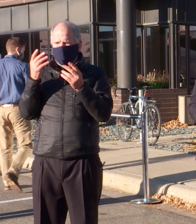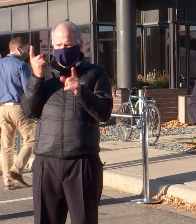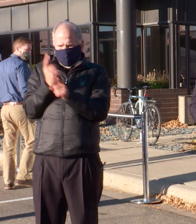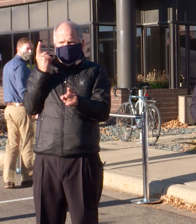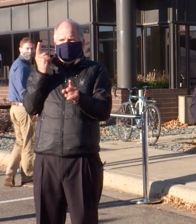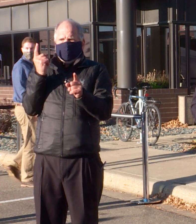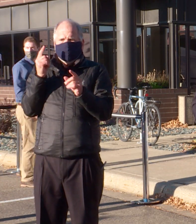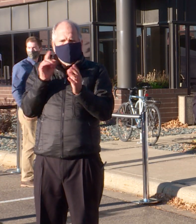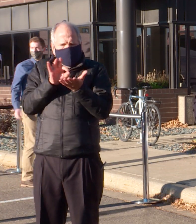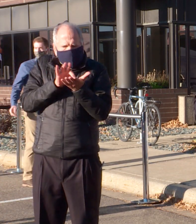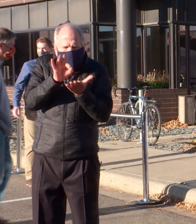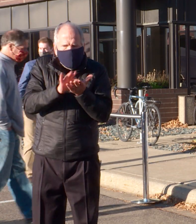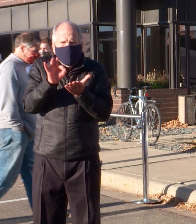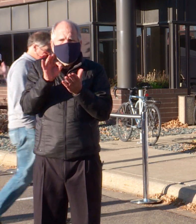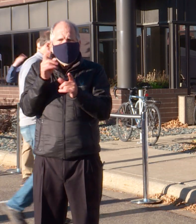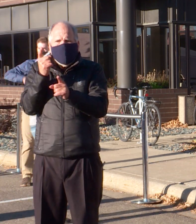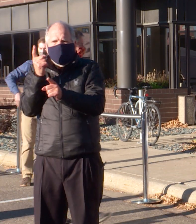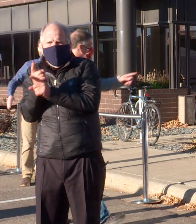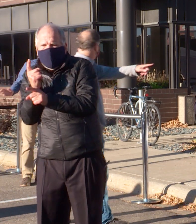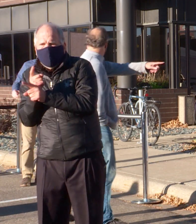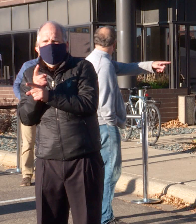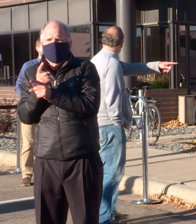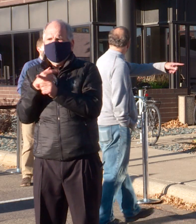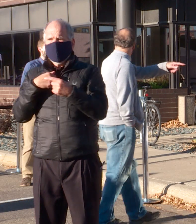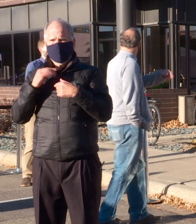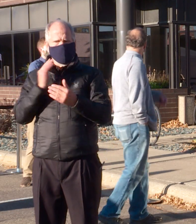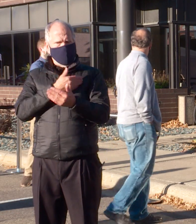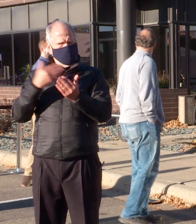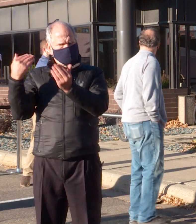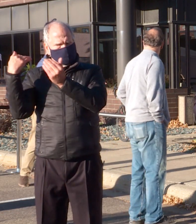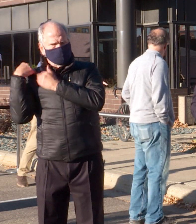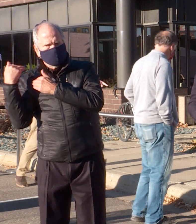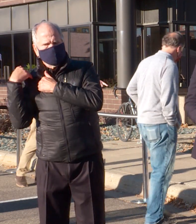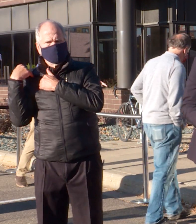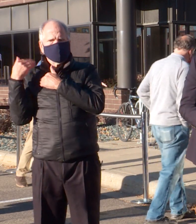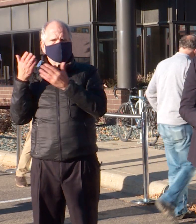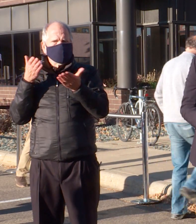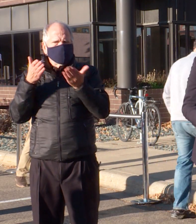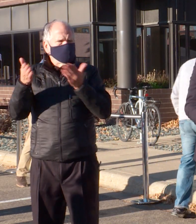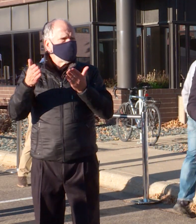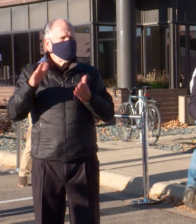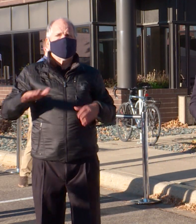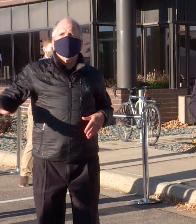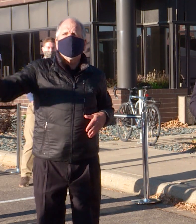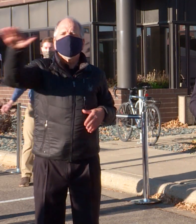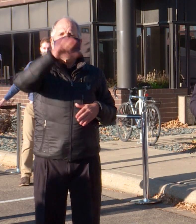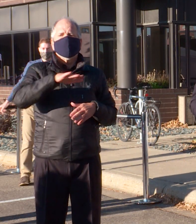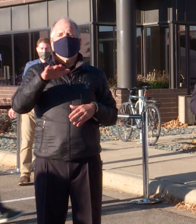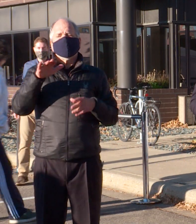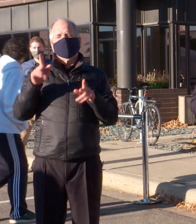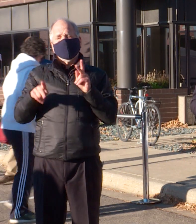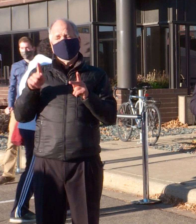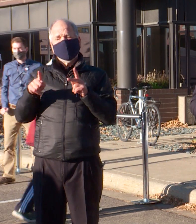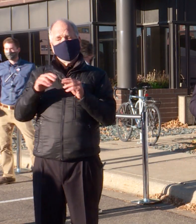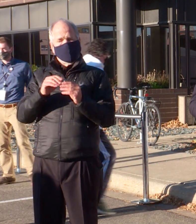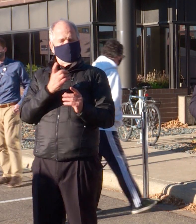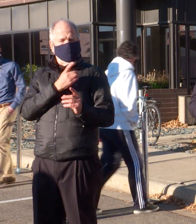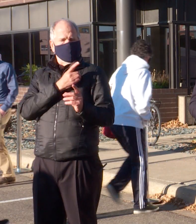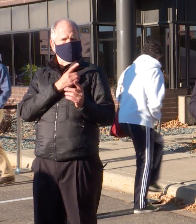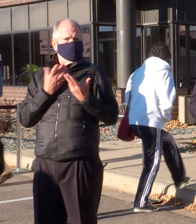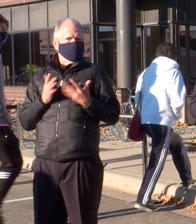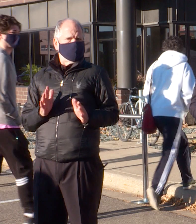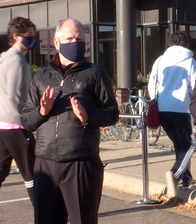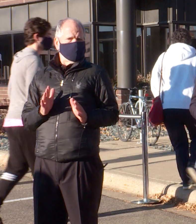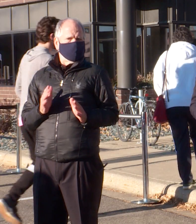an extension of our job in serving the people of Minneapolis. It is our motto in the elections division that we will do everything in our